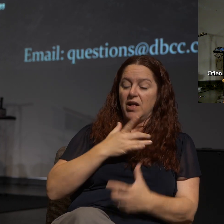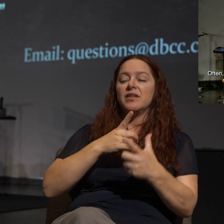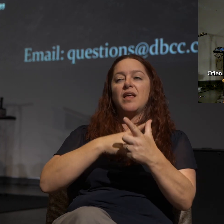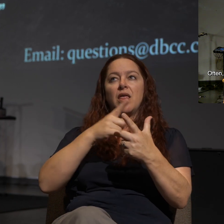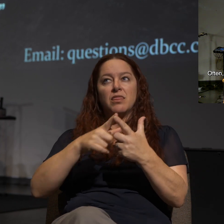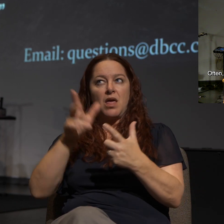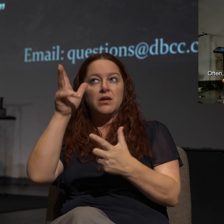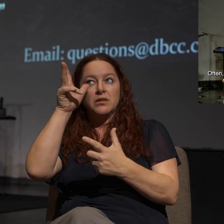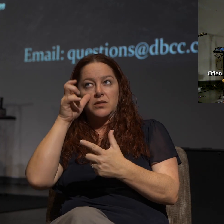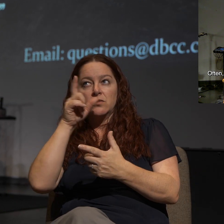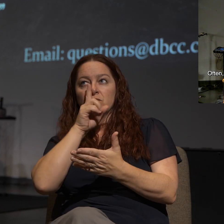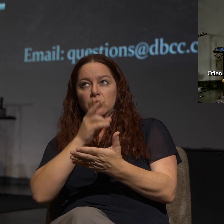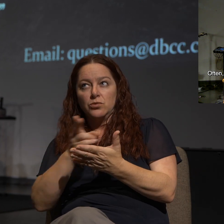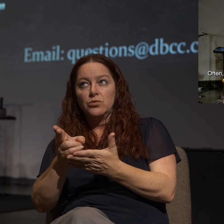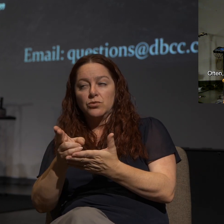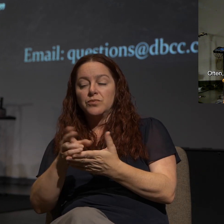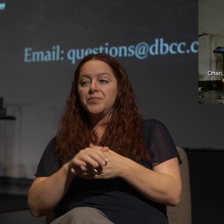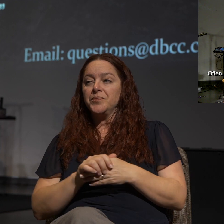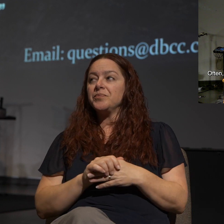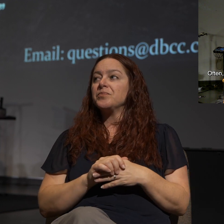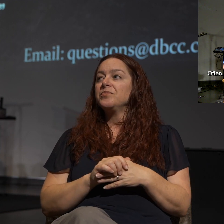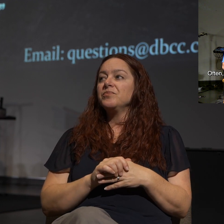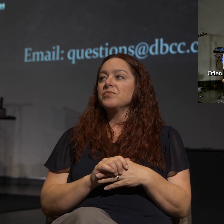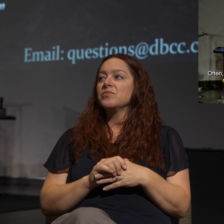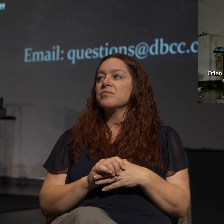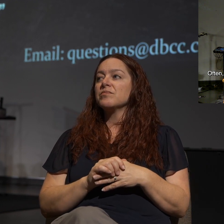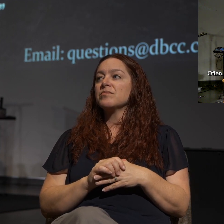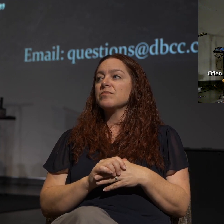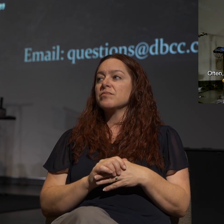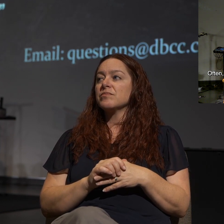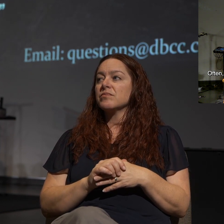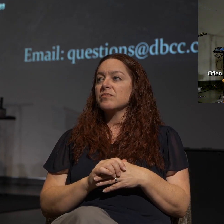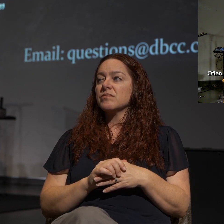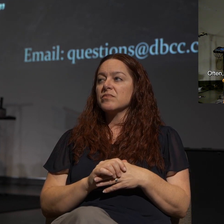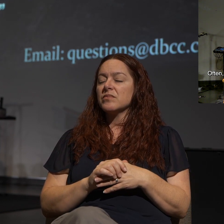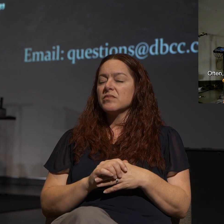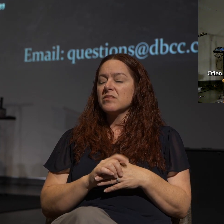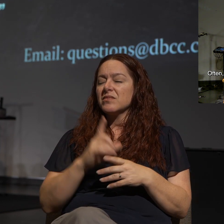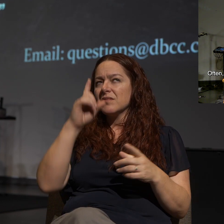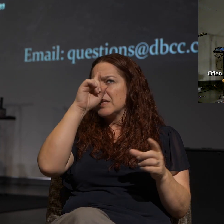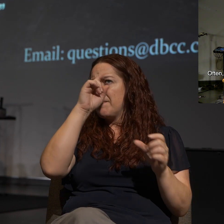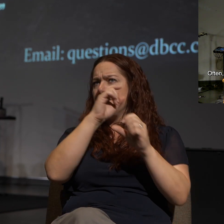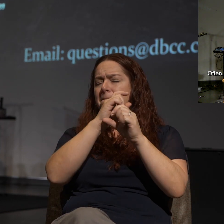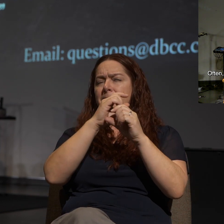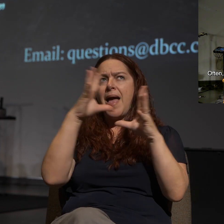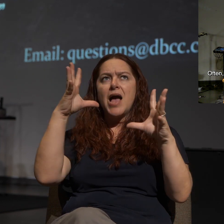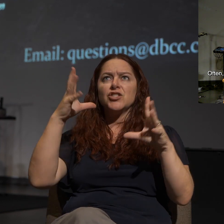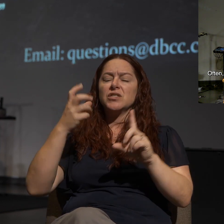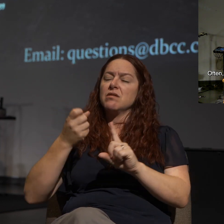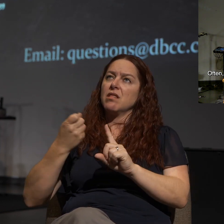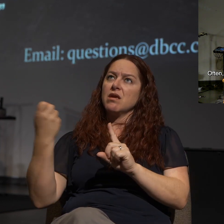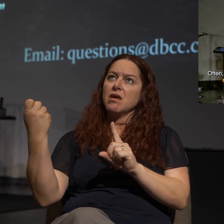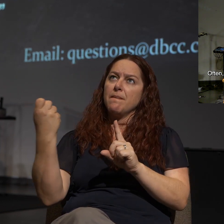is felt. Imagine the impact when some Christianity